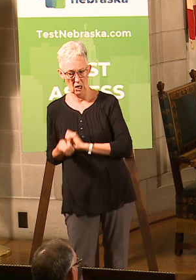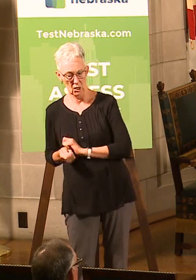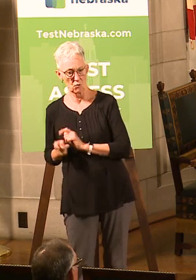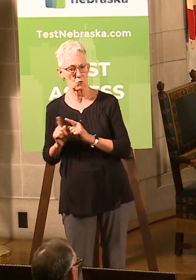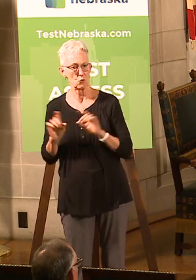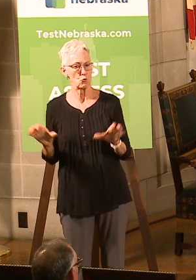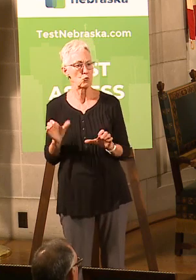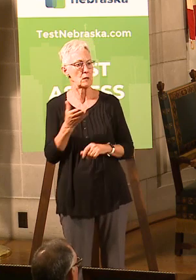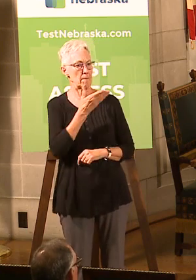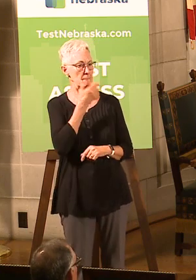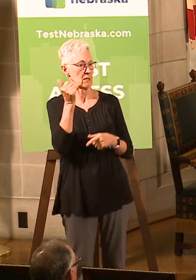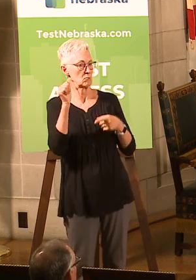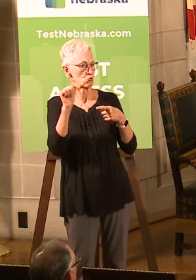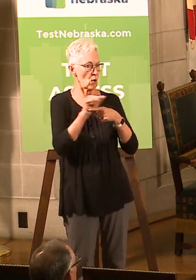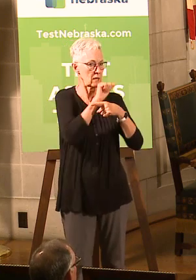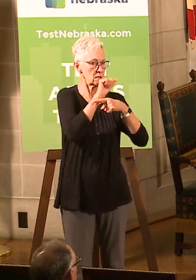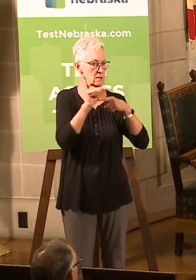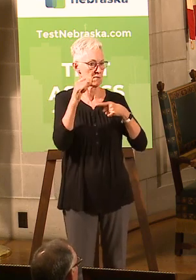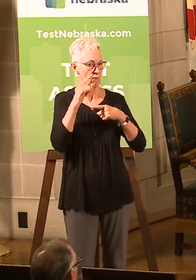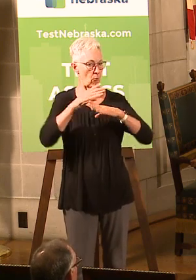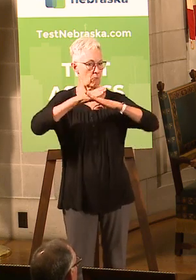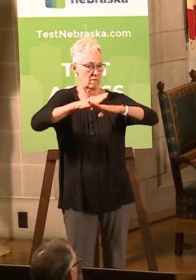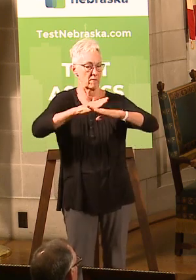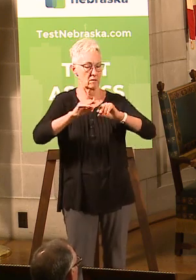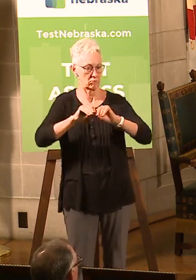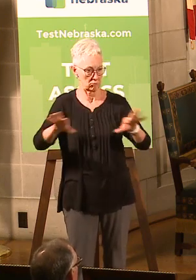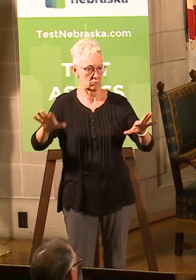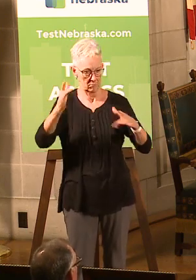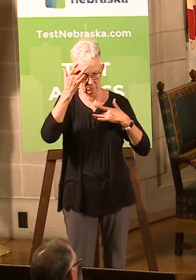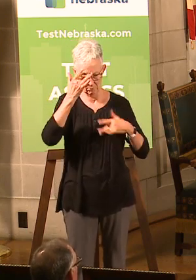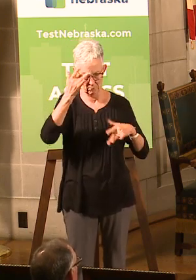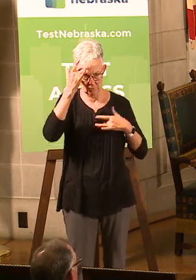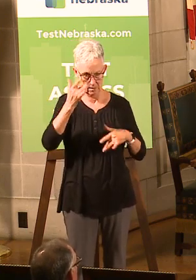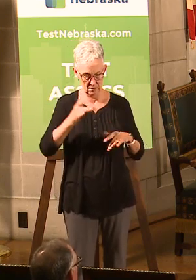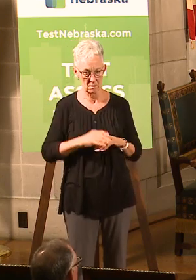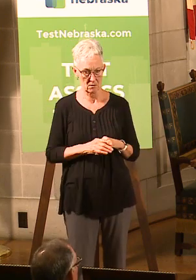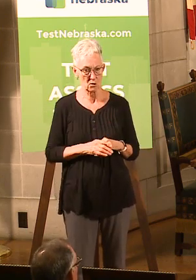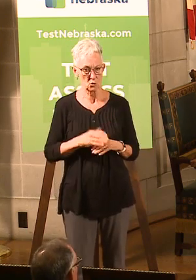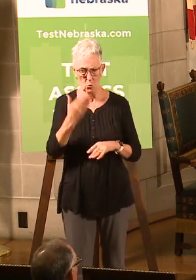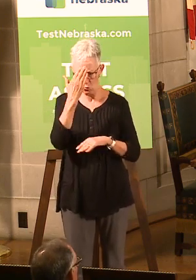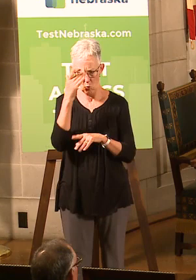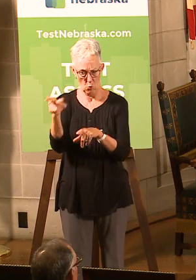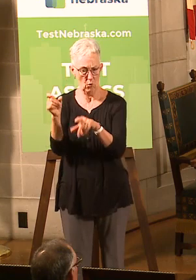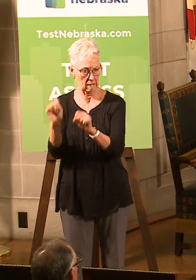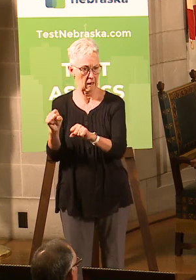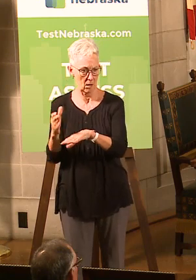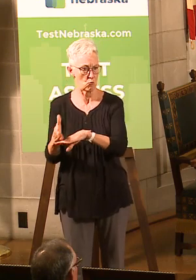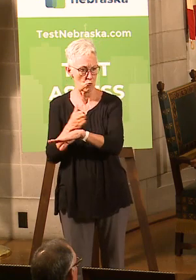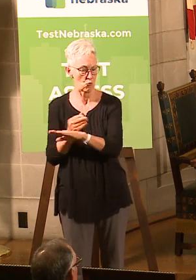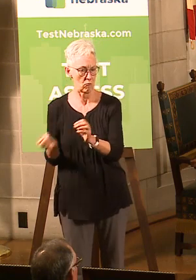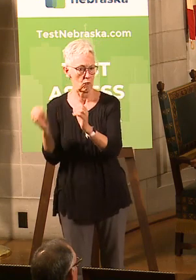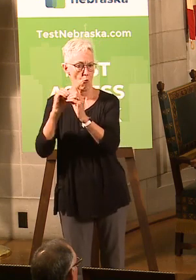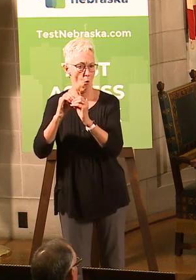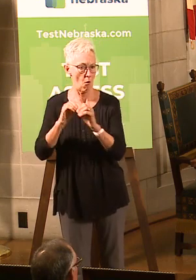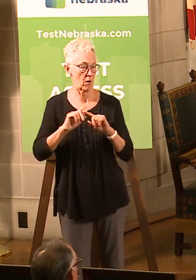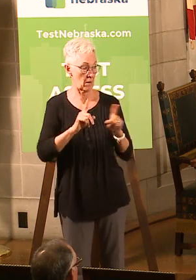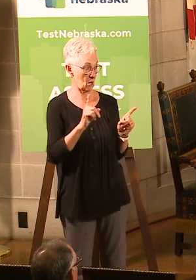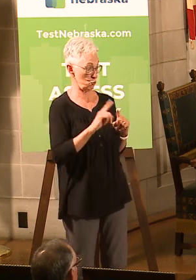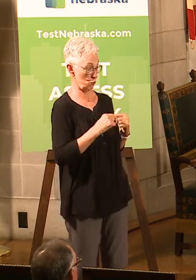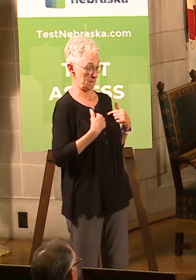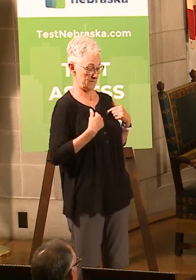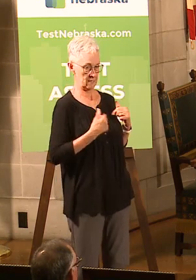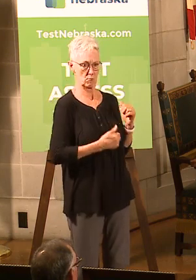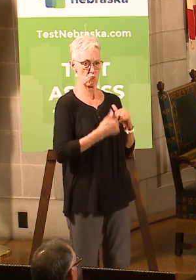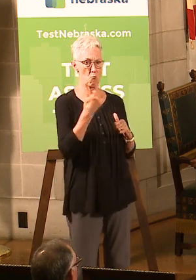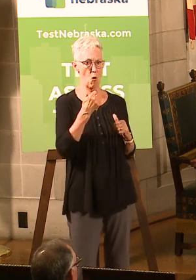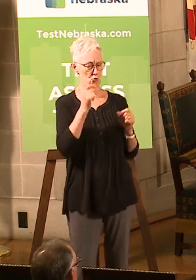conversations with them and so forth. So we know there's more room for improvement. But what I said was the most surprising thing is just, you know, just that there